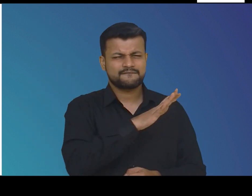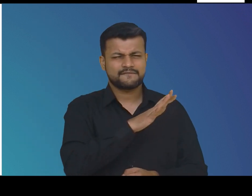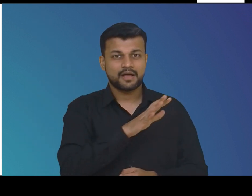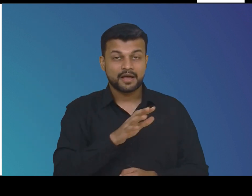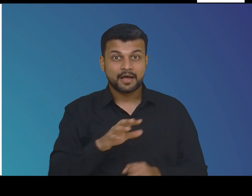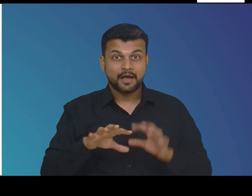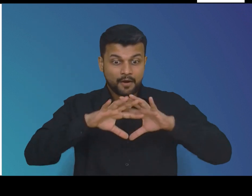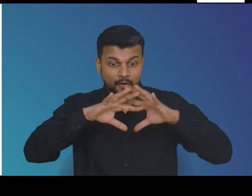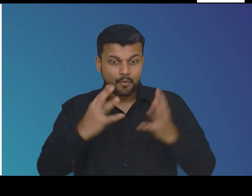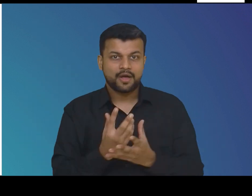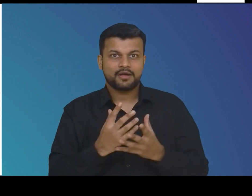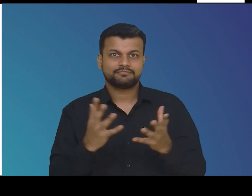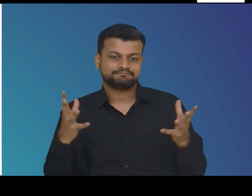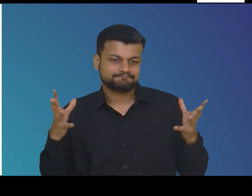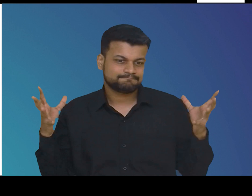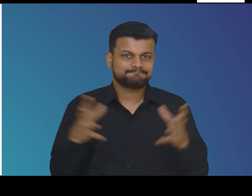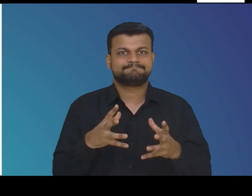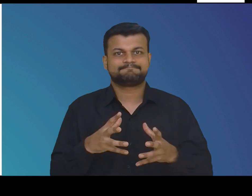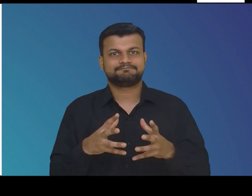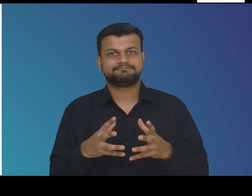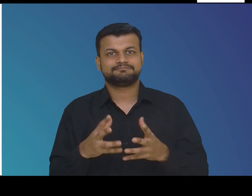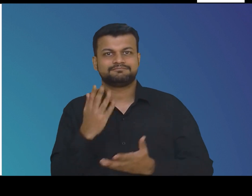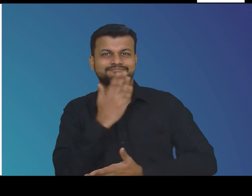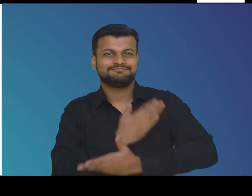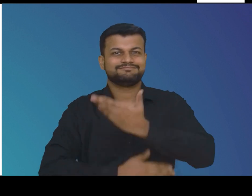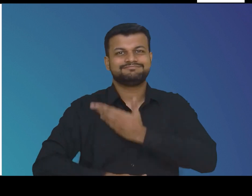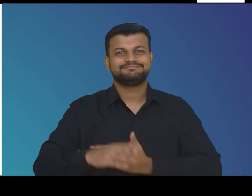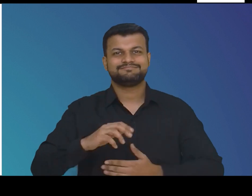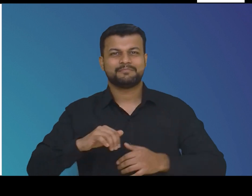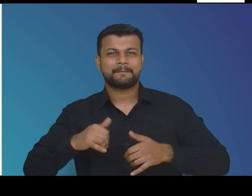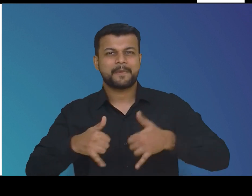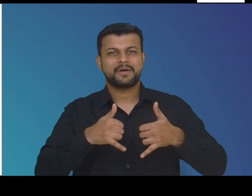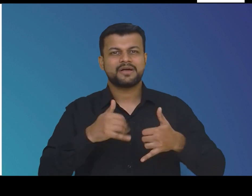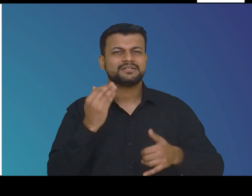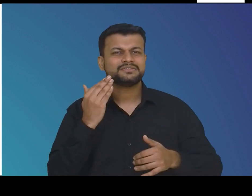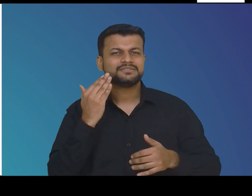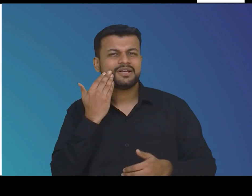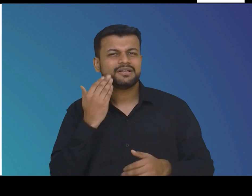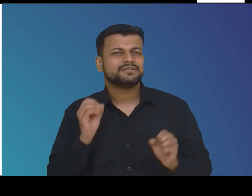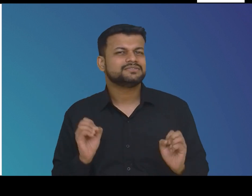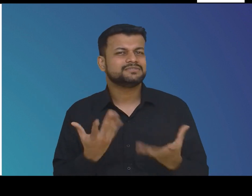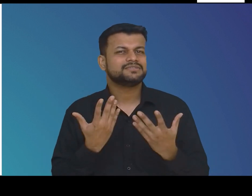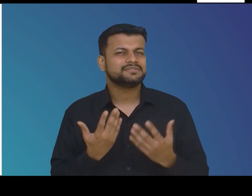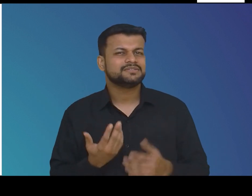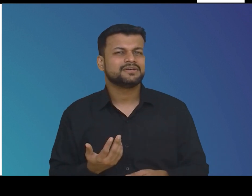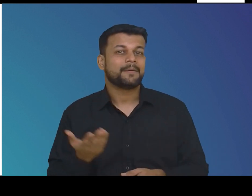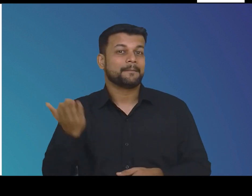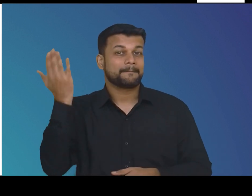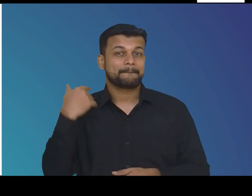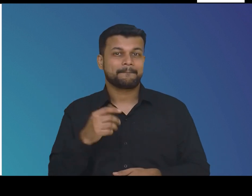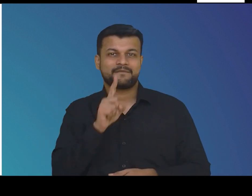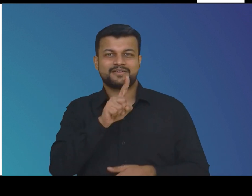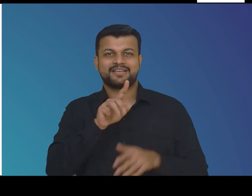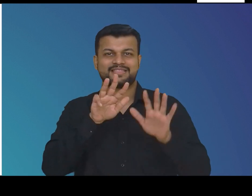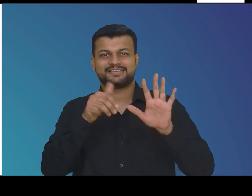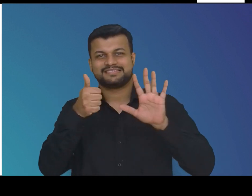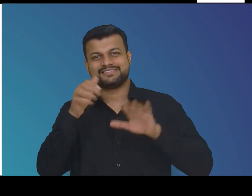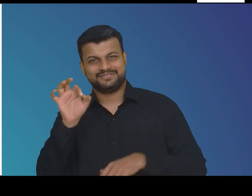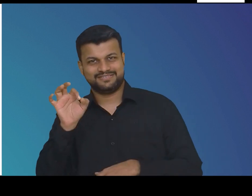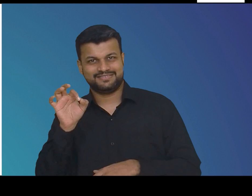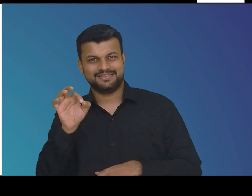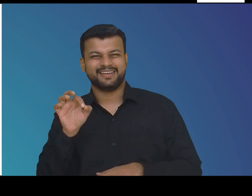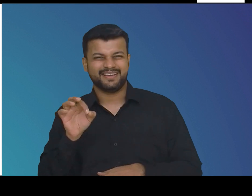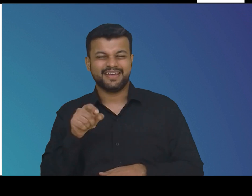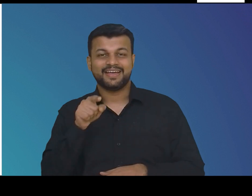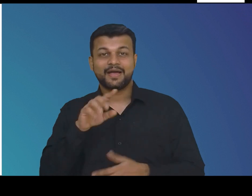formal competition on a global platform began in 1960 with the first paralympic games back then